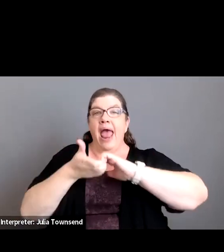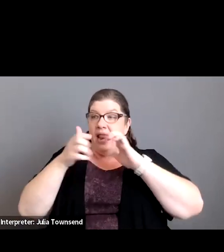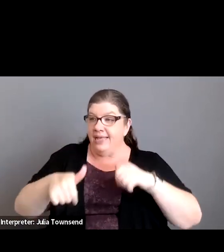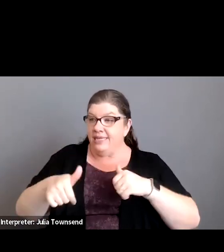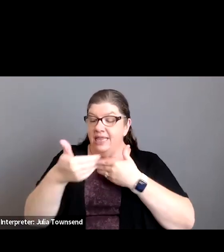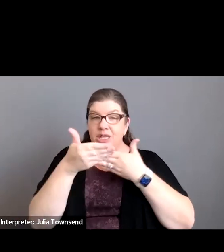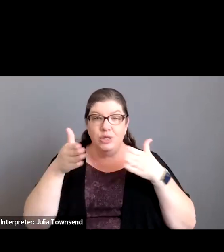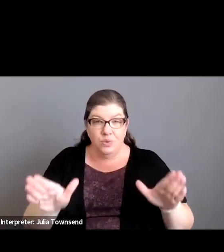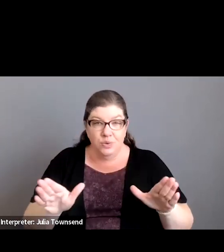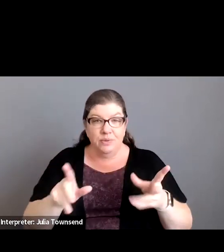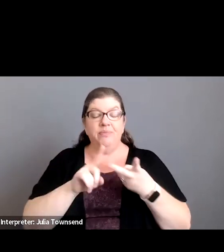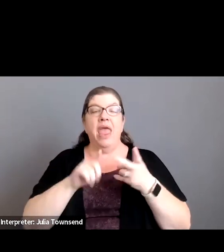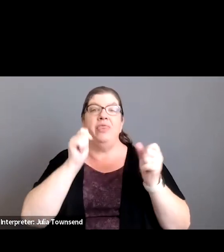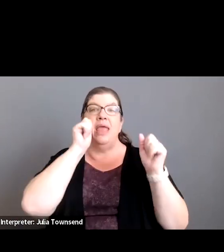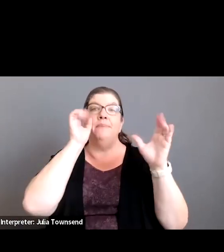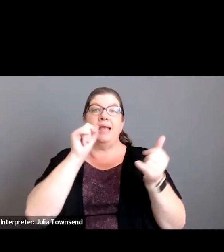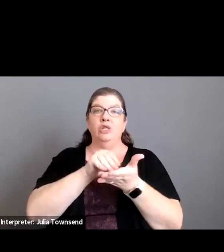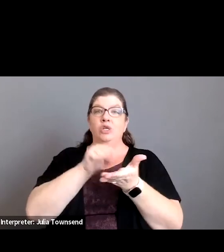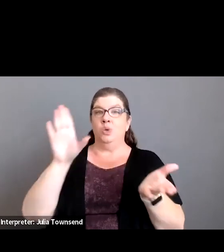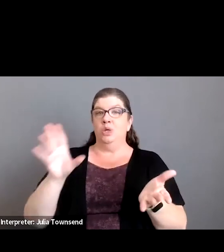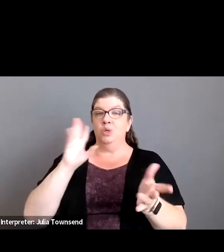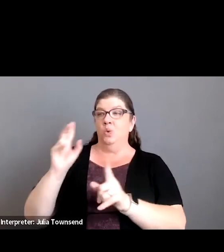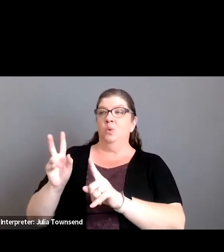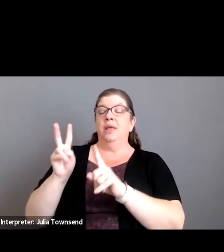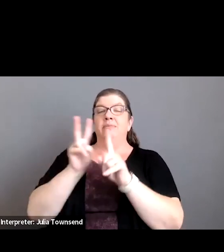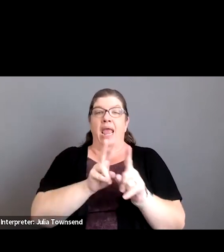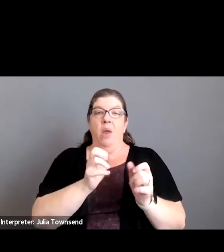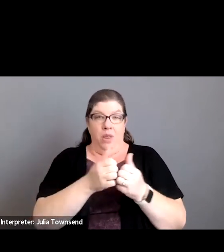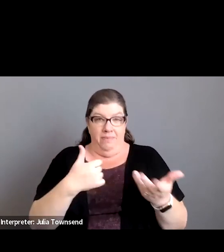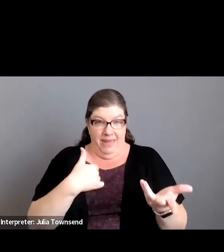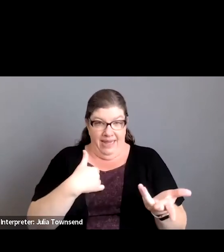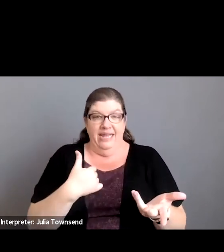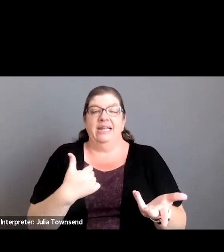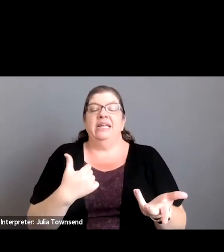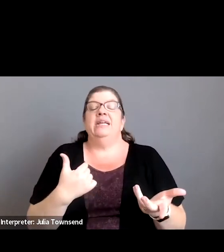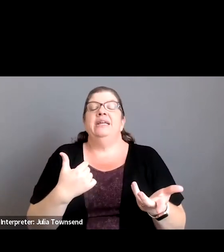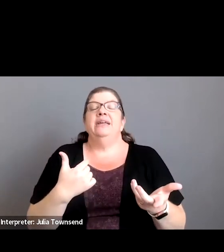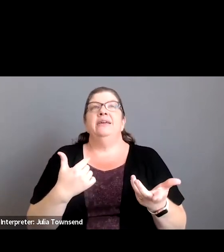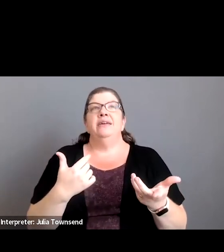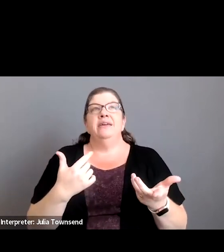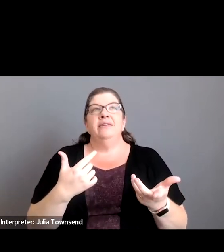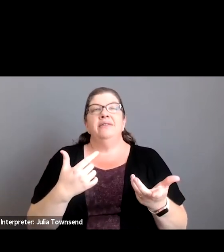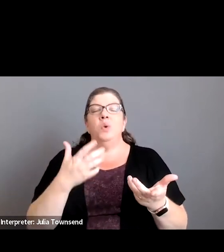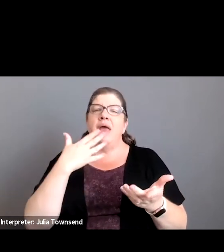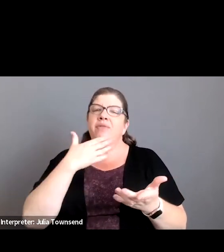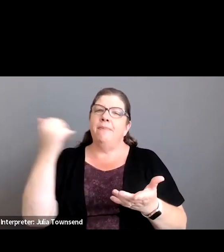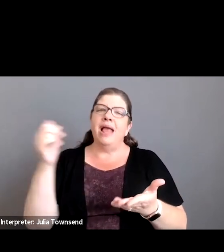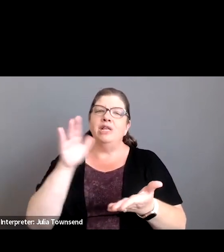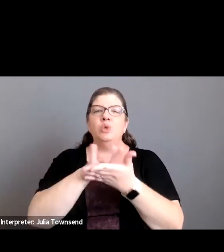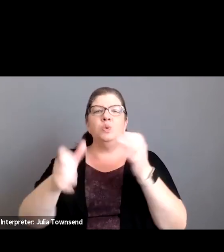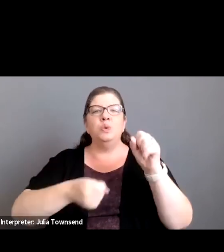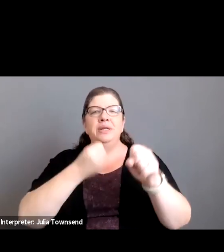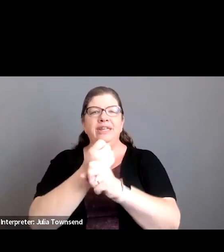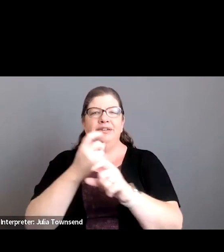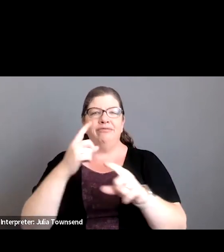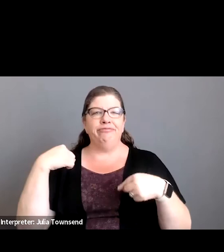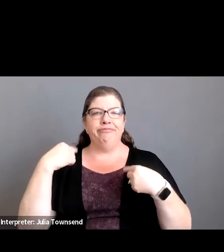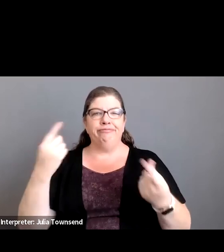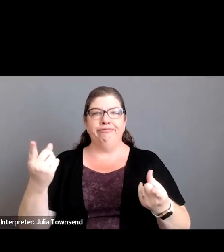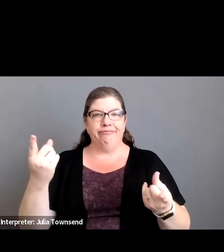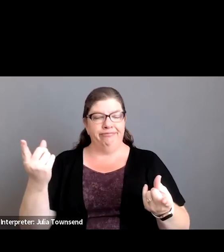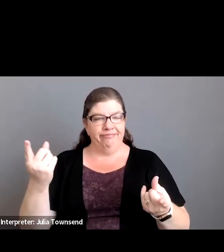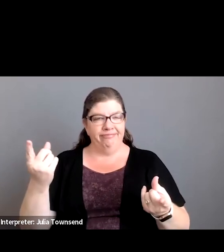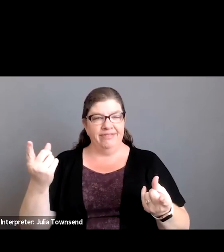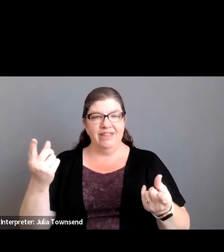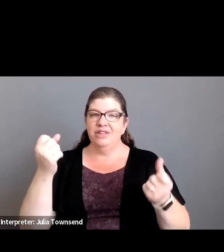room and the amazing students that i have with me to you know have the best school year yet so let's do this